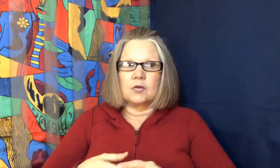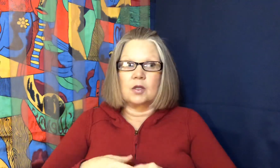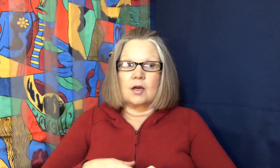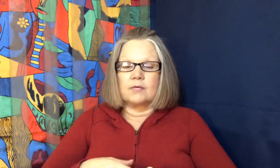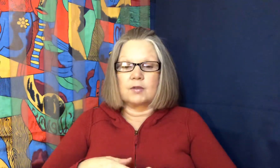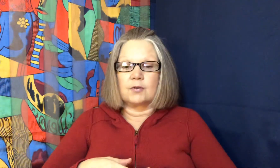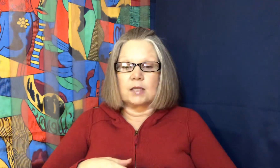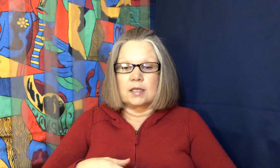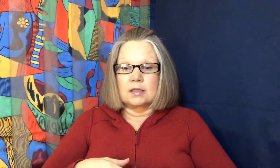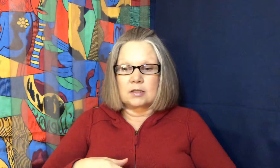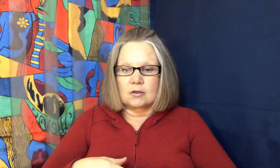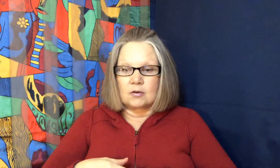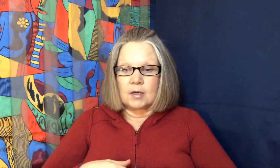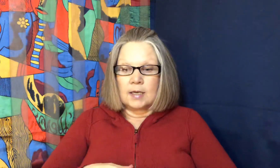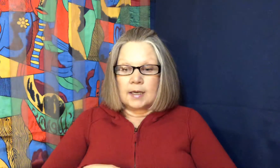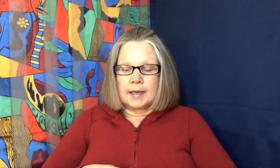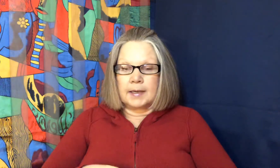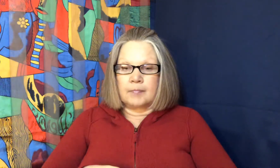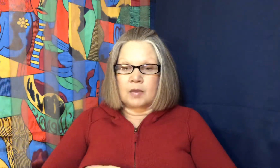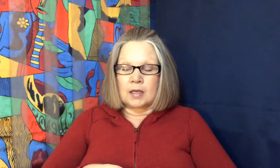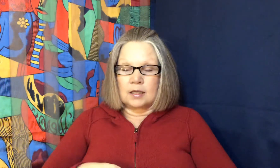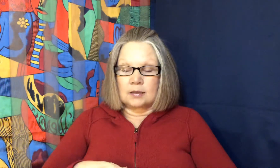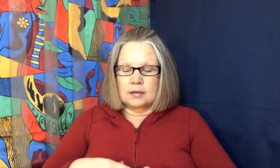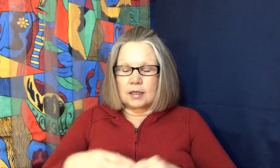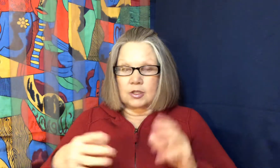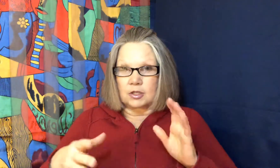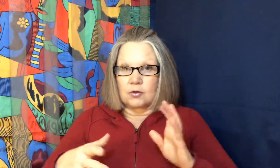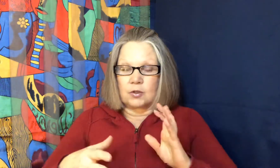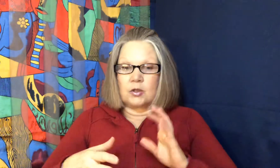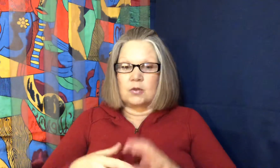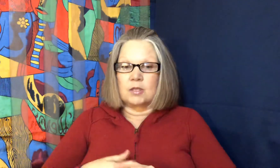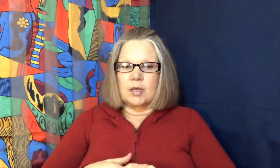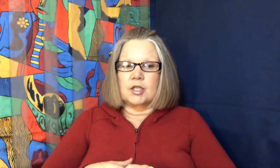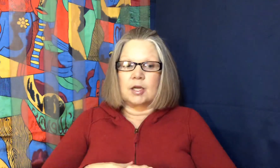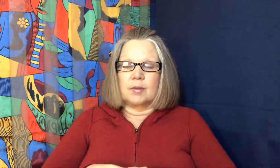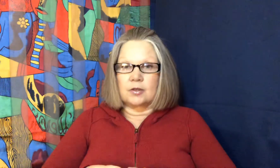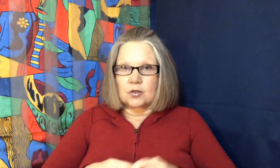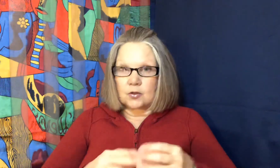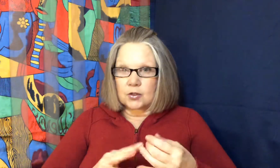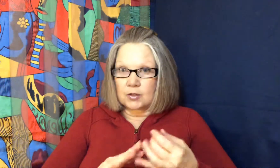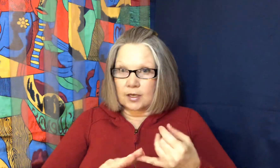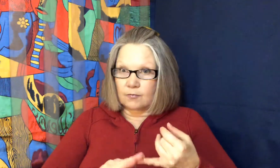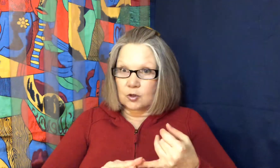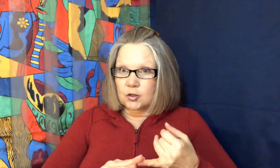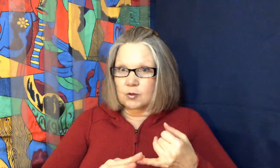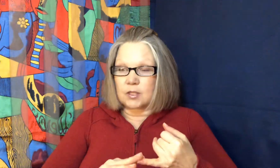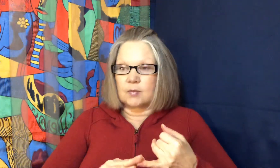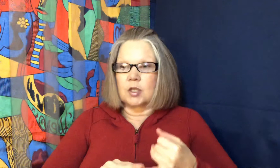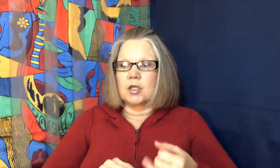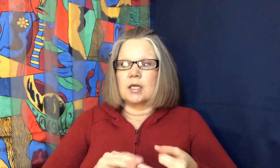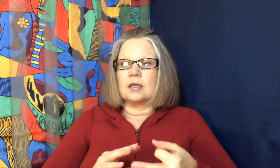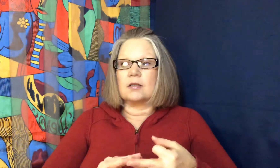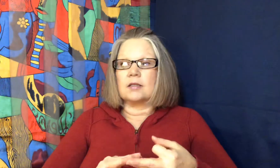a lot of different things so and I just don't use smudging but there's also like a virtual smudging there's